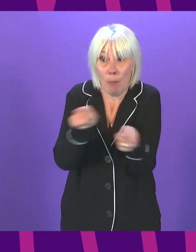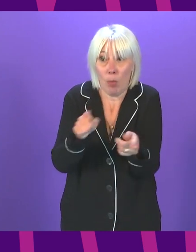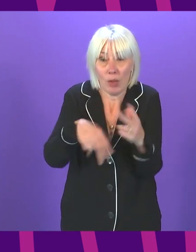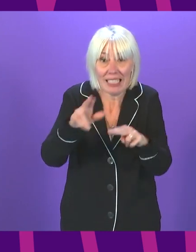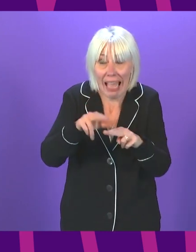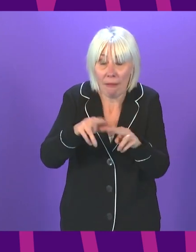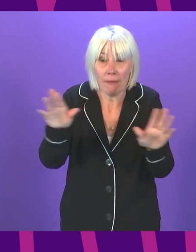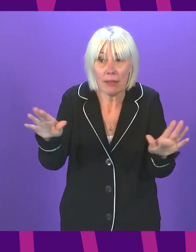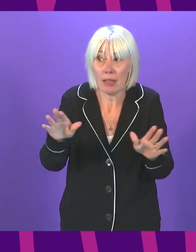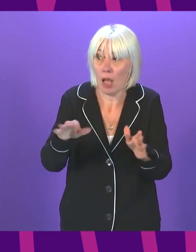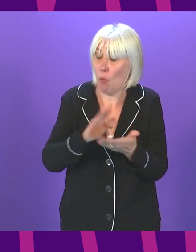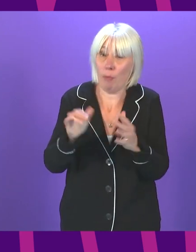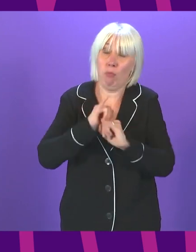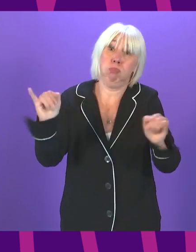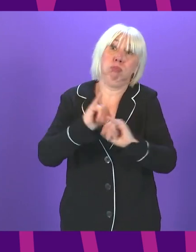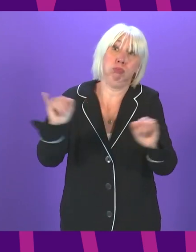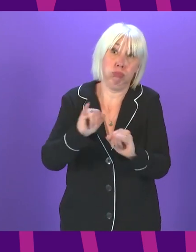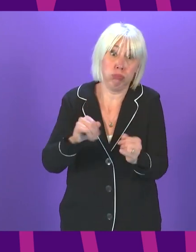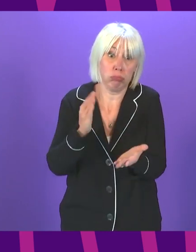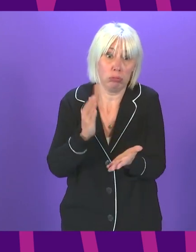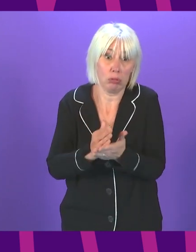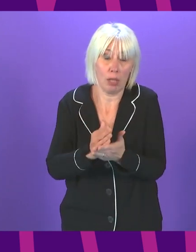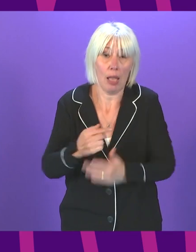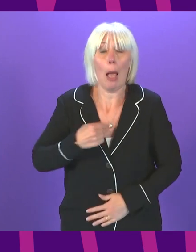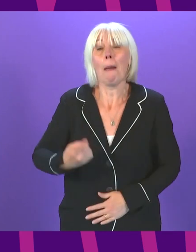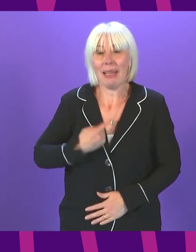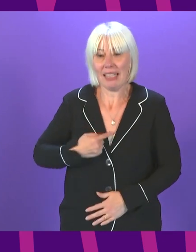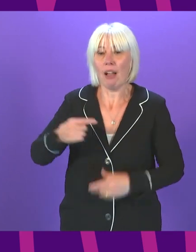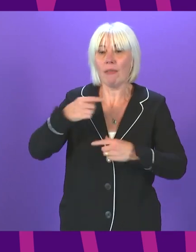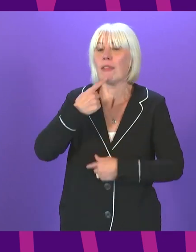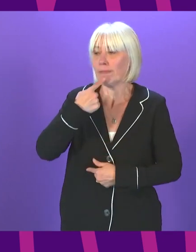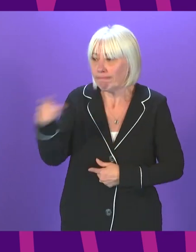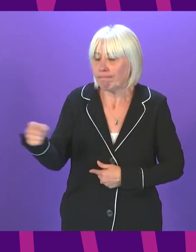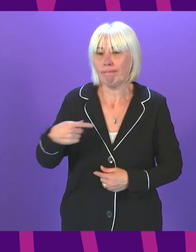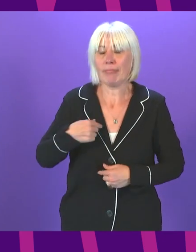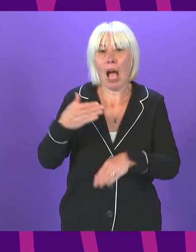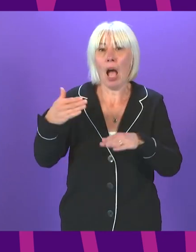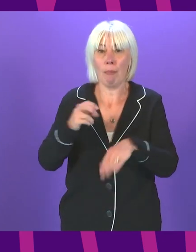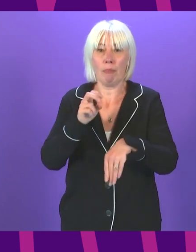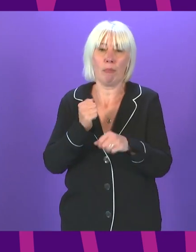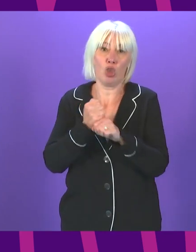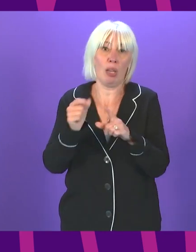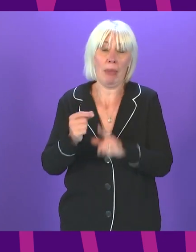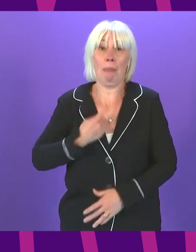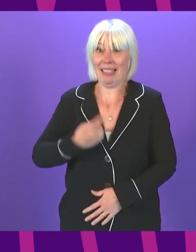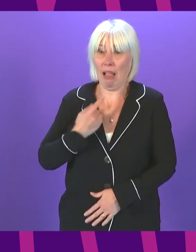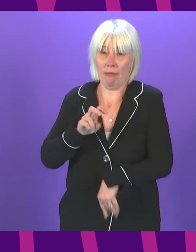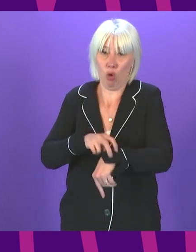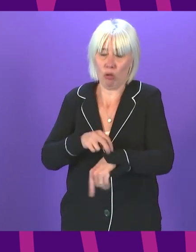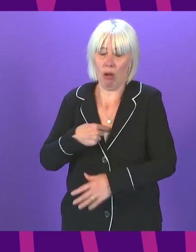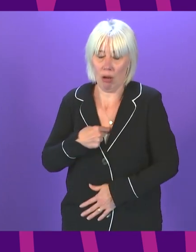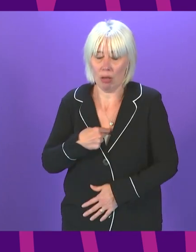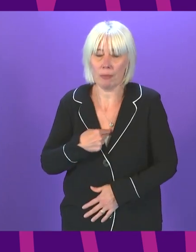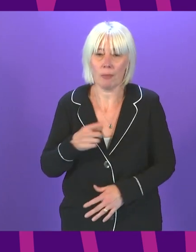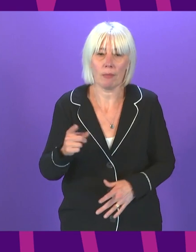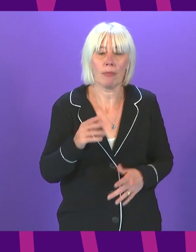disaster if they did. And I refer you to my declaration of interest as a practising doctor and a member of the MDT-US. First Minister. Firstly, presiding officer. The health